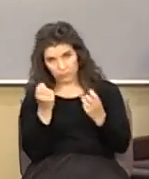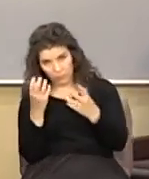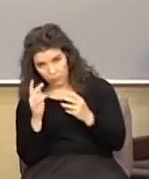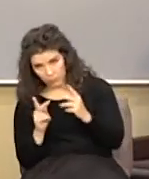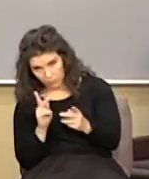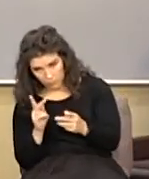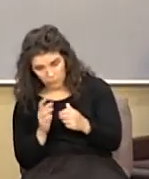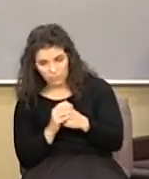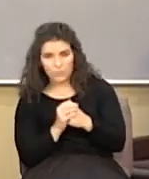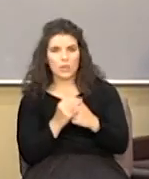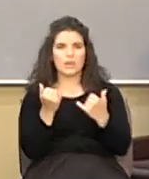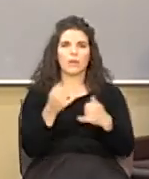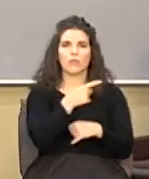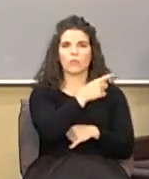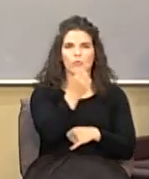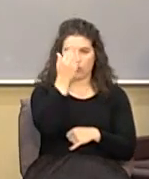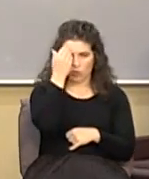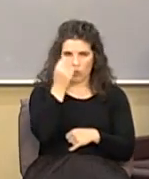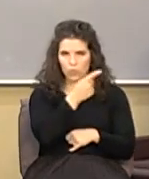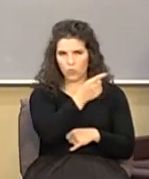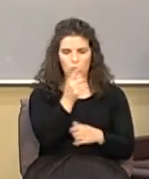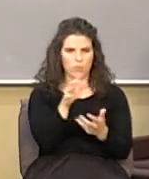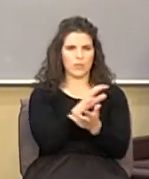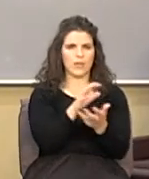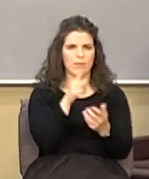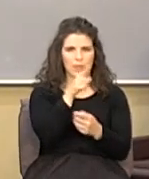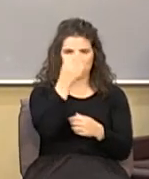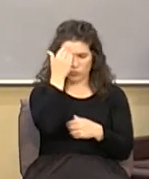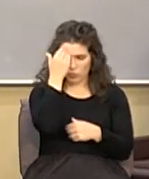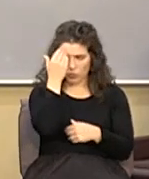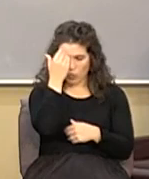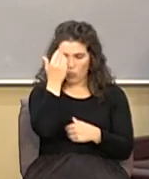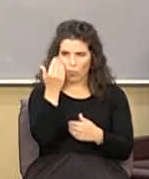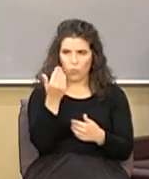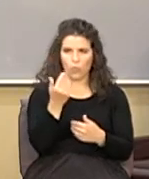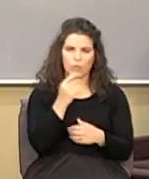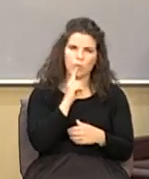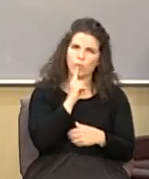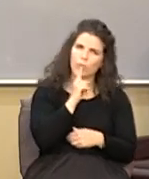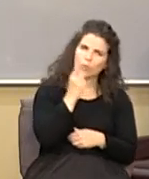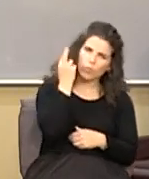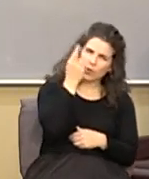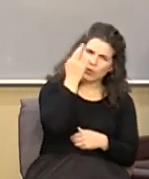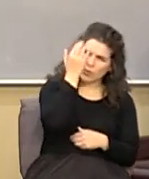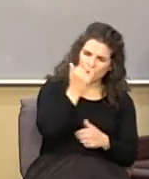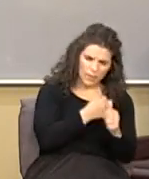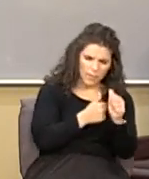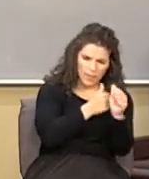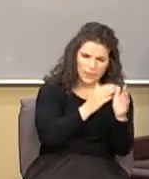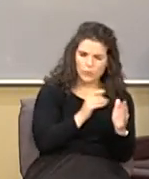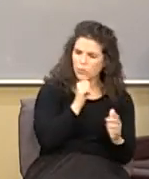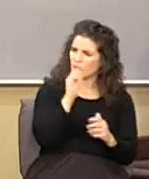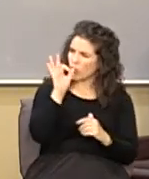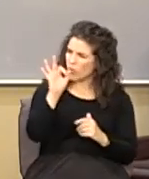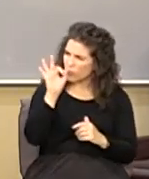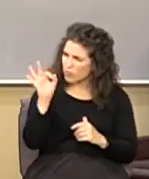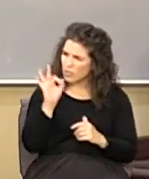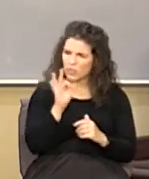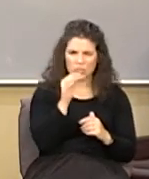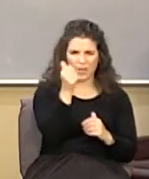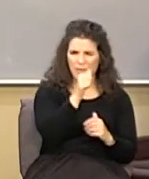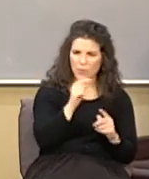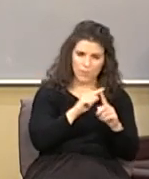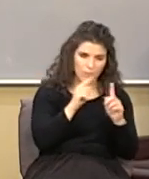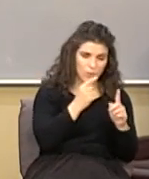now you know when I said that you laughed because you know that the reason the apostles didn't go to anybody but the Jews